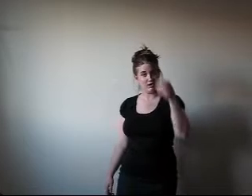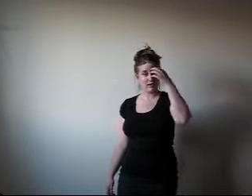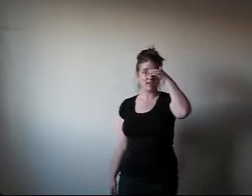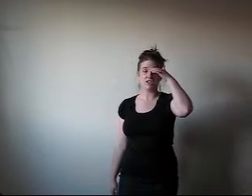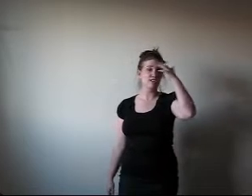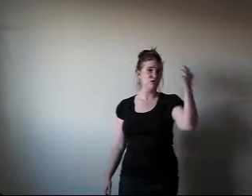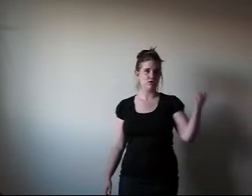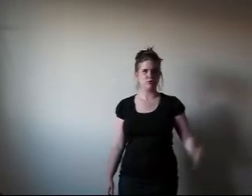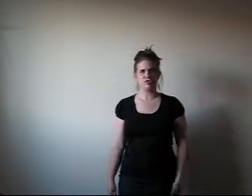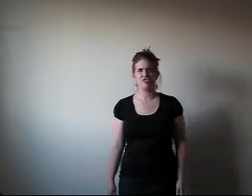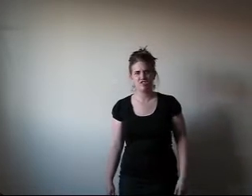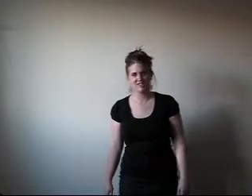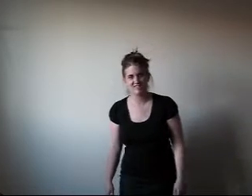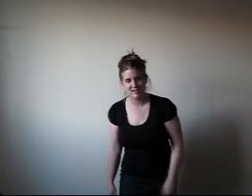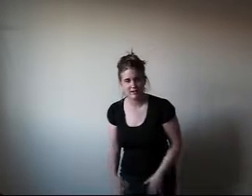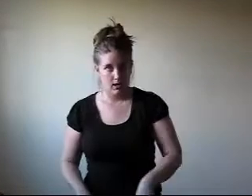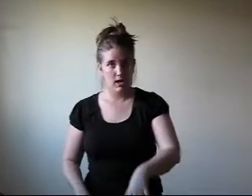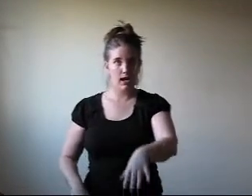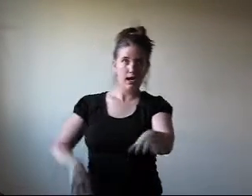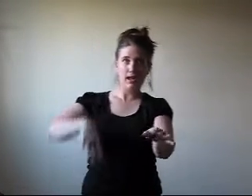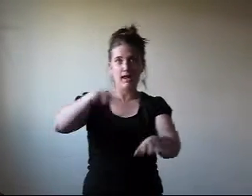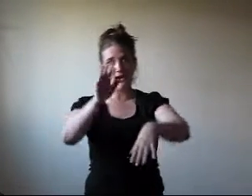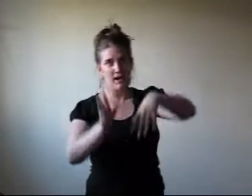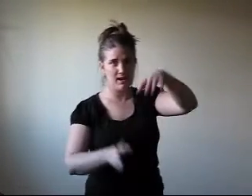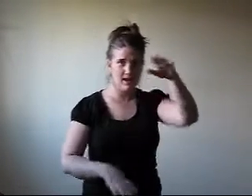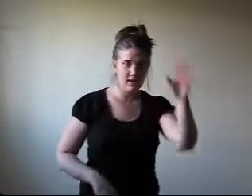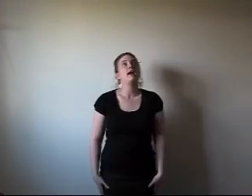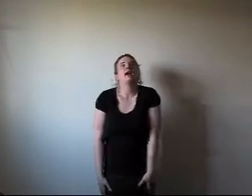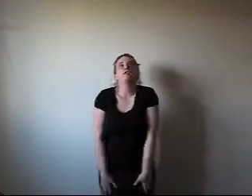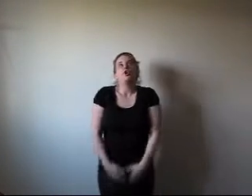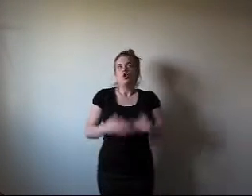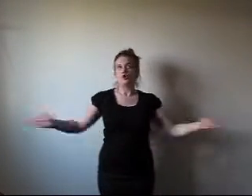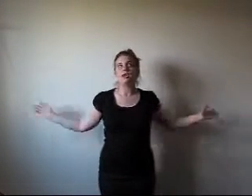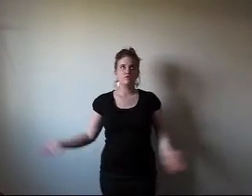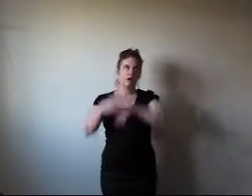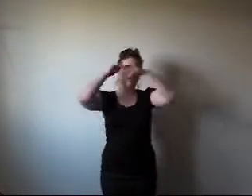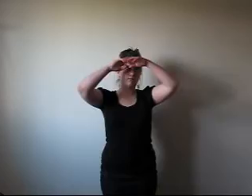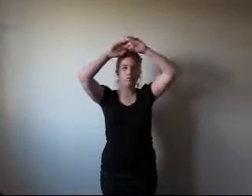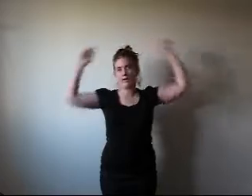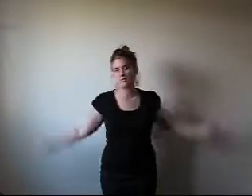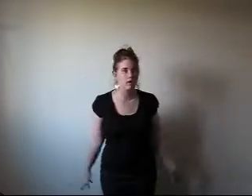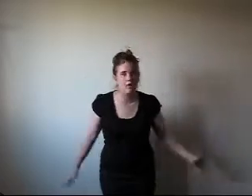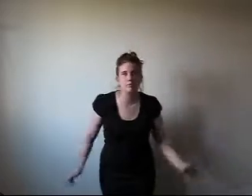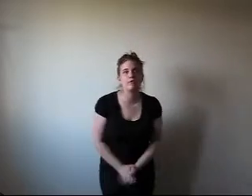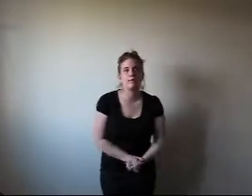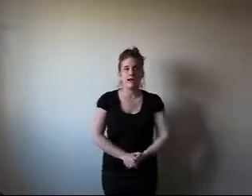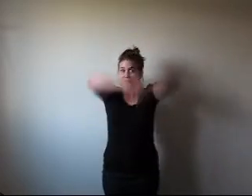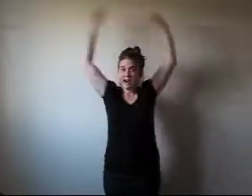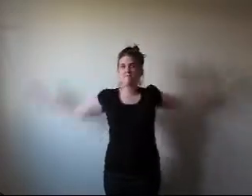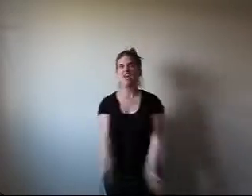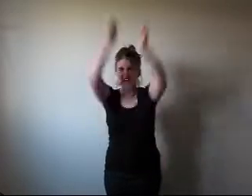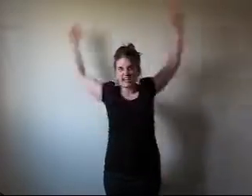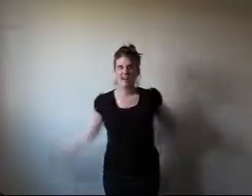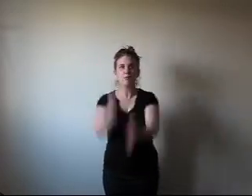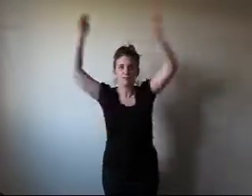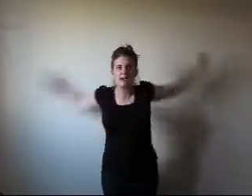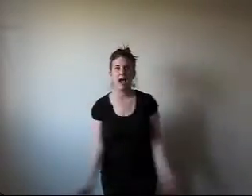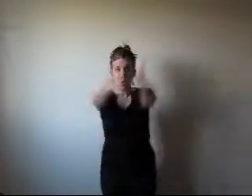really. That's huge. 16. Blah, And... Perkins, don't need whatever you want to call it, but... And I'm flying in an airport right now.